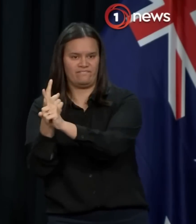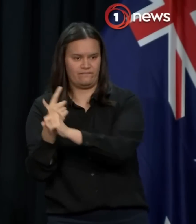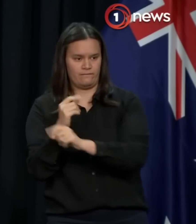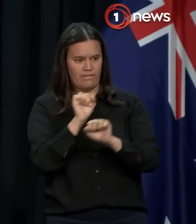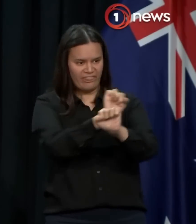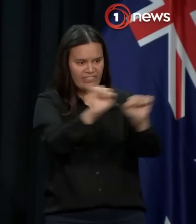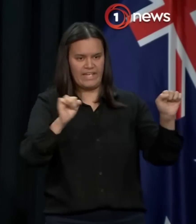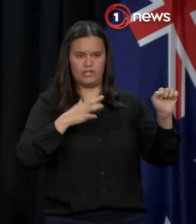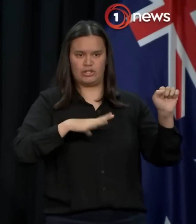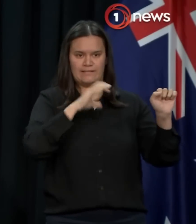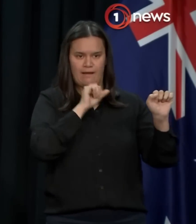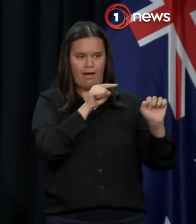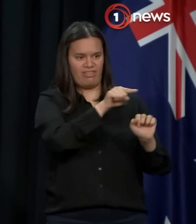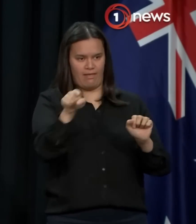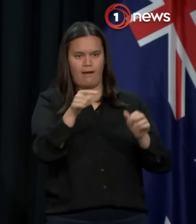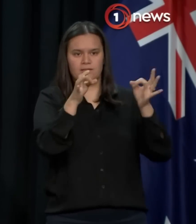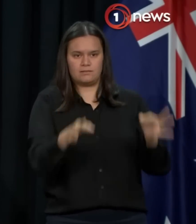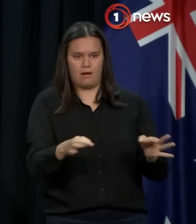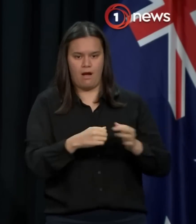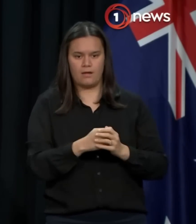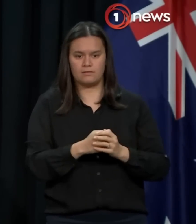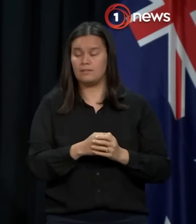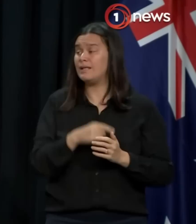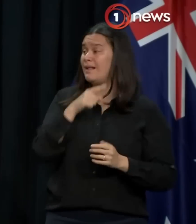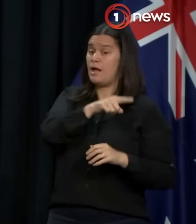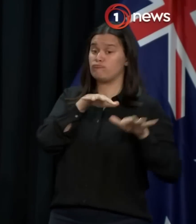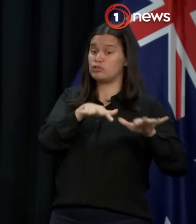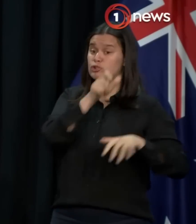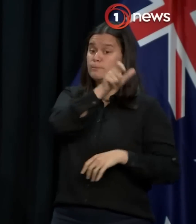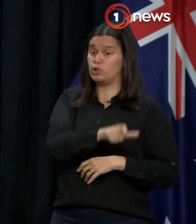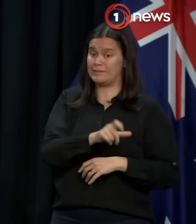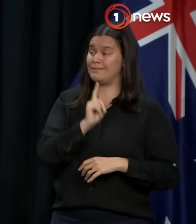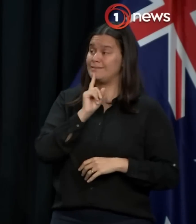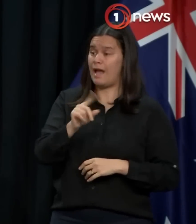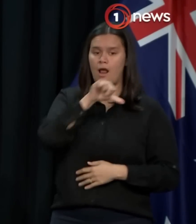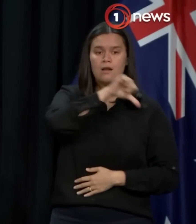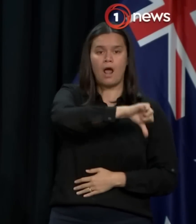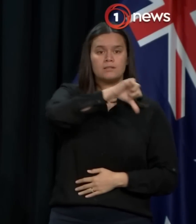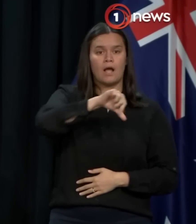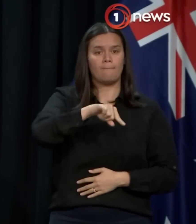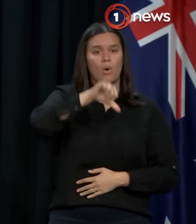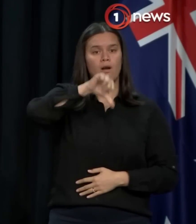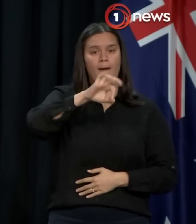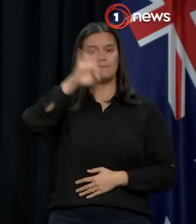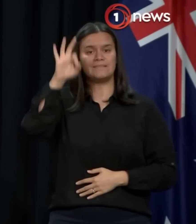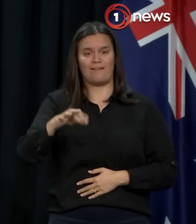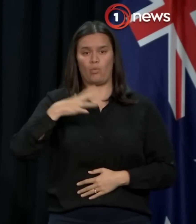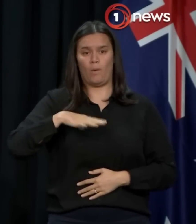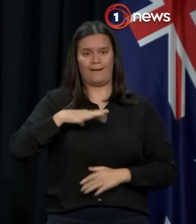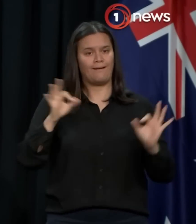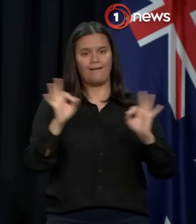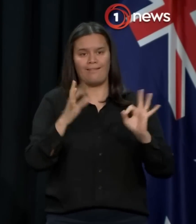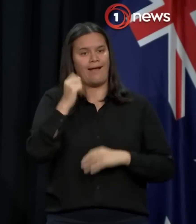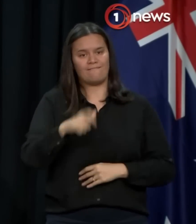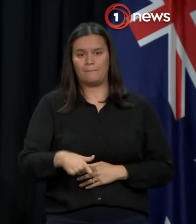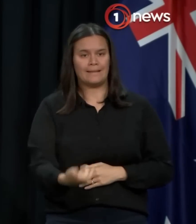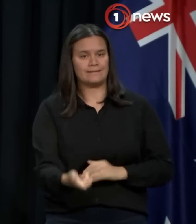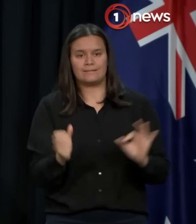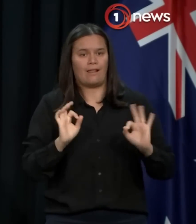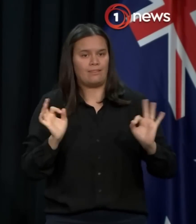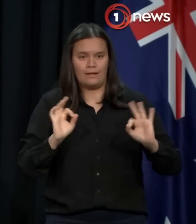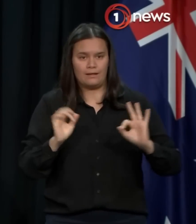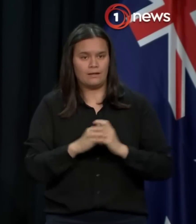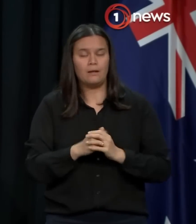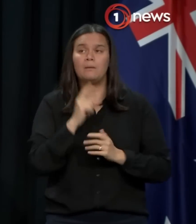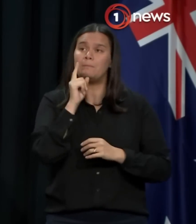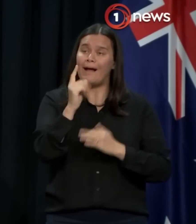Keir Starmer has said that he believes 99.9% of women do not have penises. And I know it's a strange thing for him to say, but